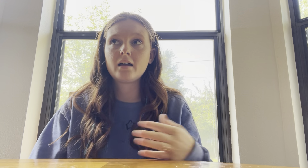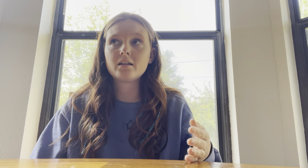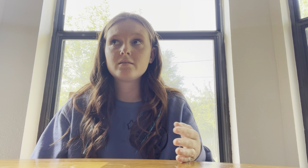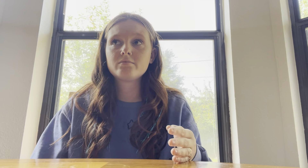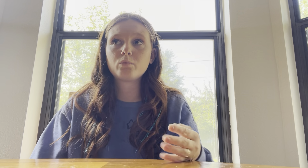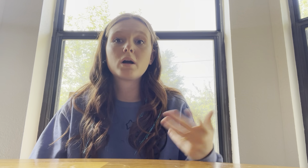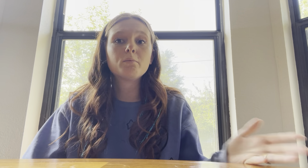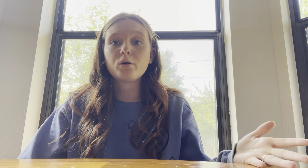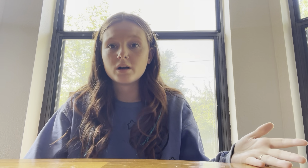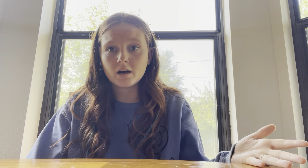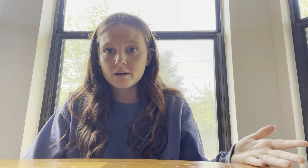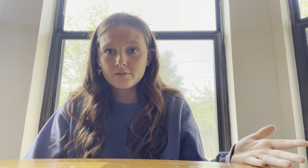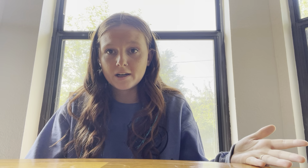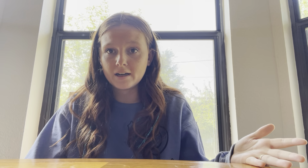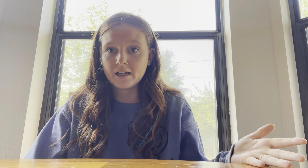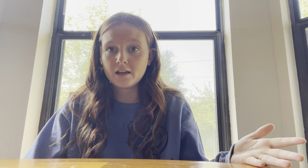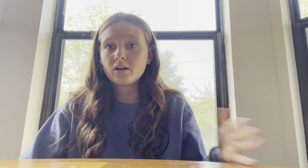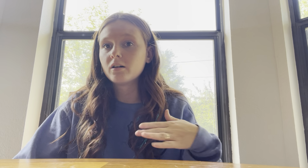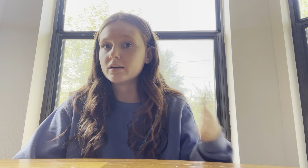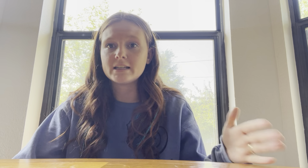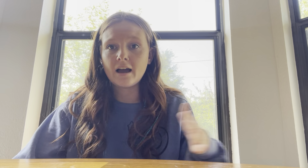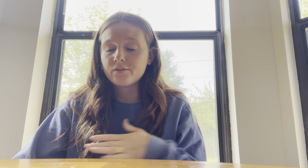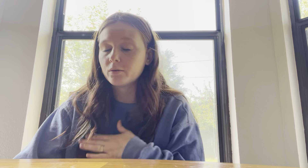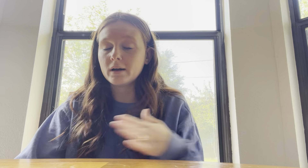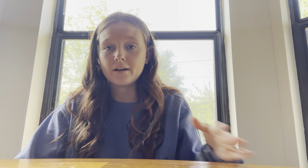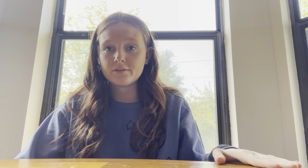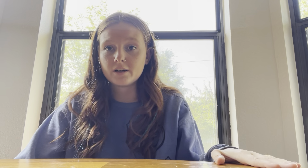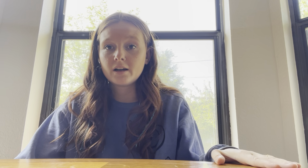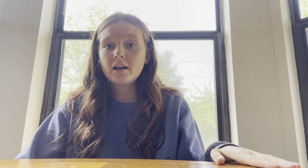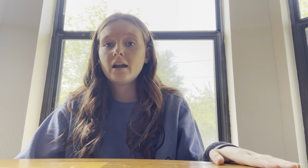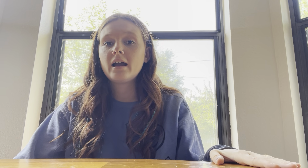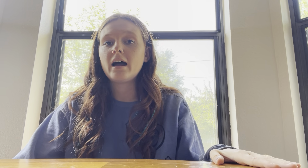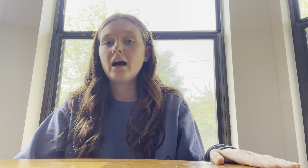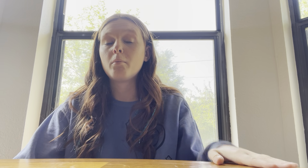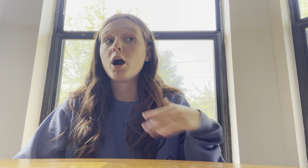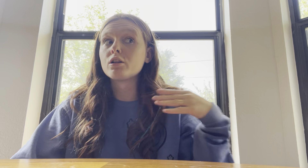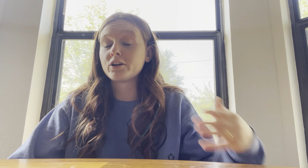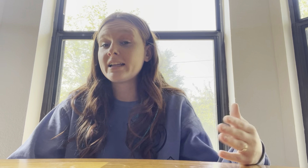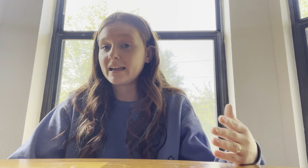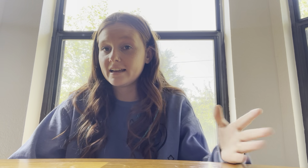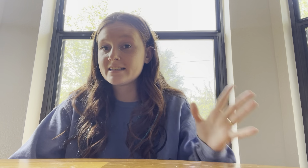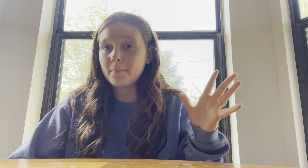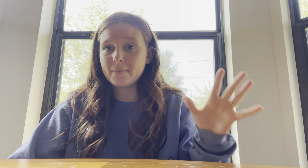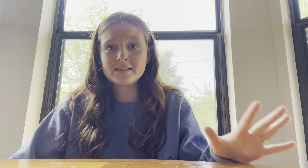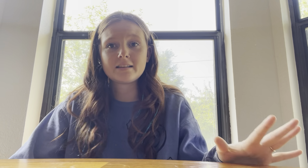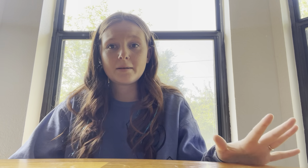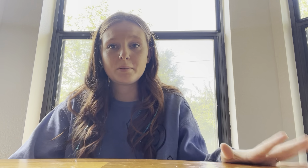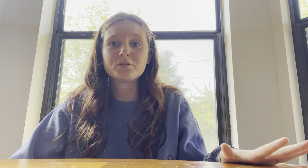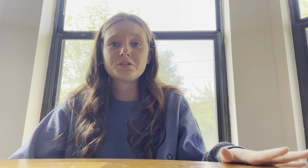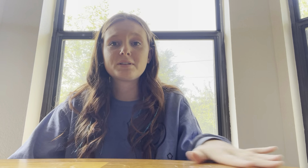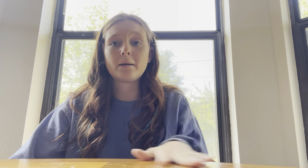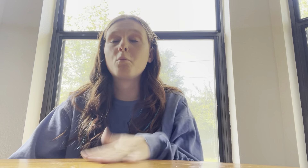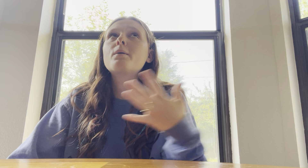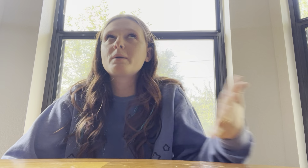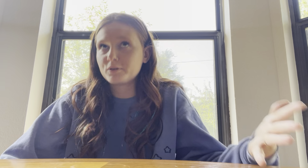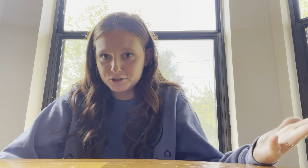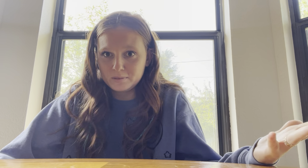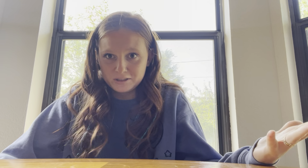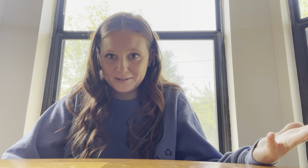weren't born hard of hearing, or deaf, or whatever, are learning it. It's amazing that people are doing that. More people should be doing